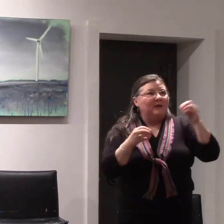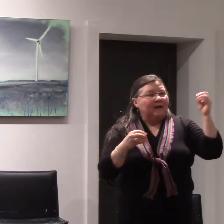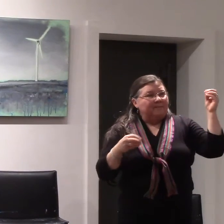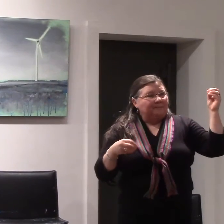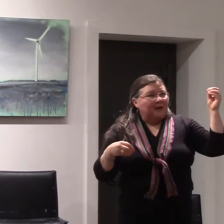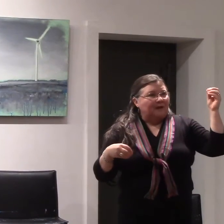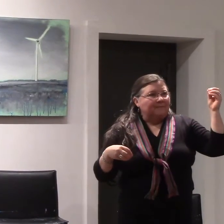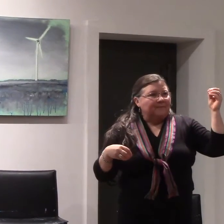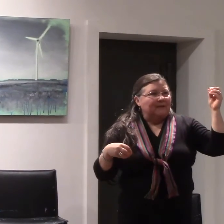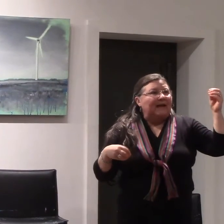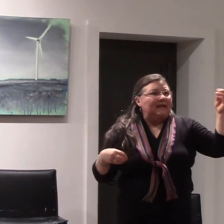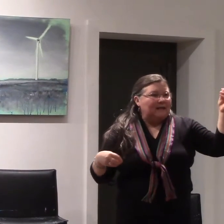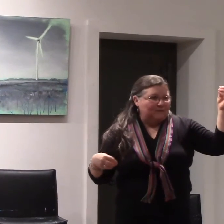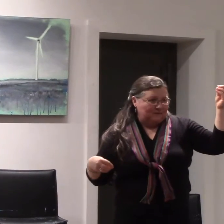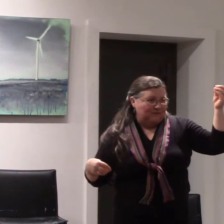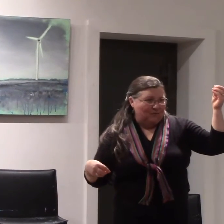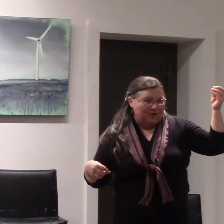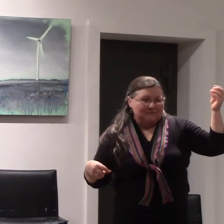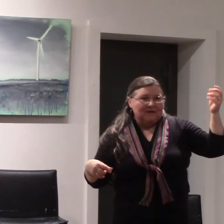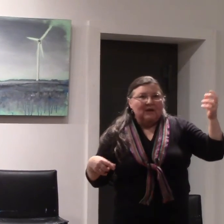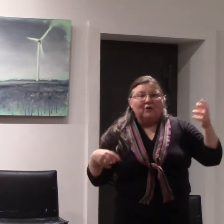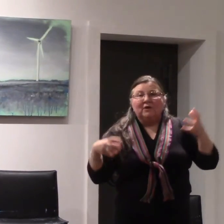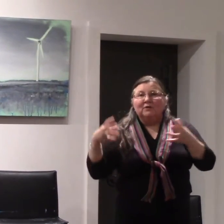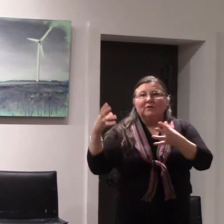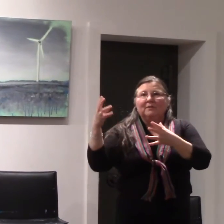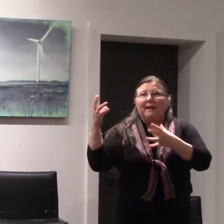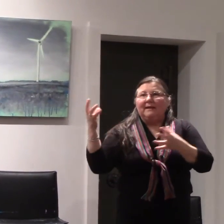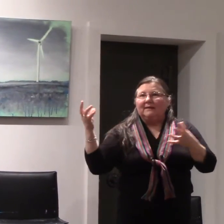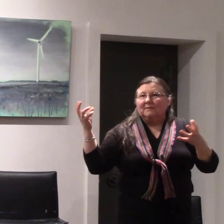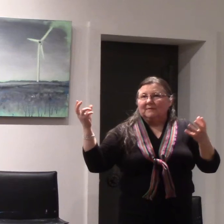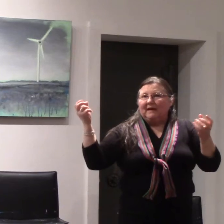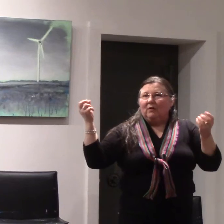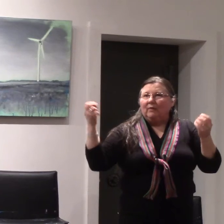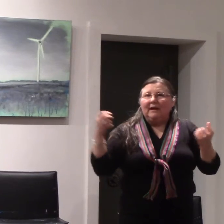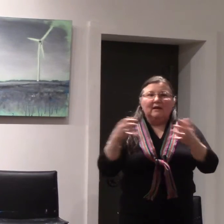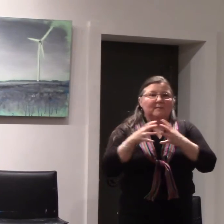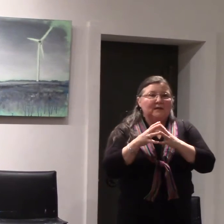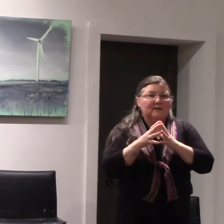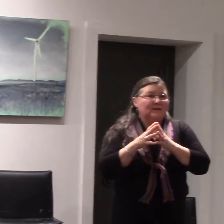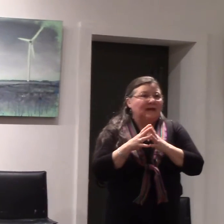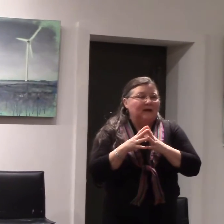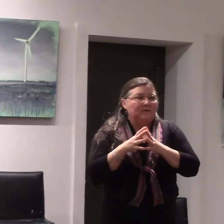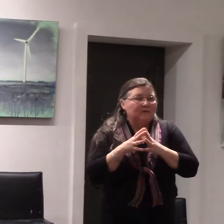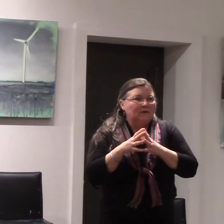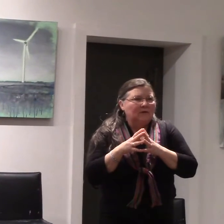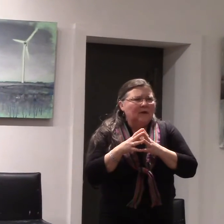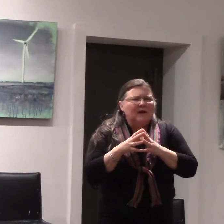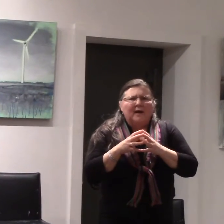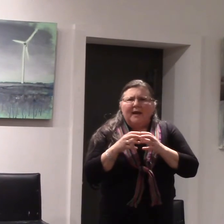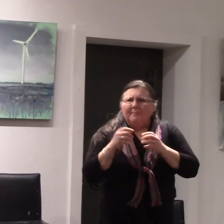lightning that's formed you can learn the mechanisms of how rain comes out of the clouds and